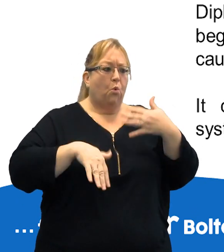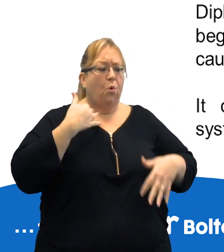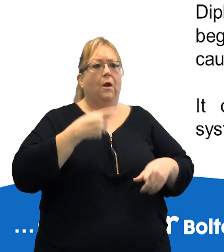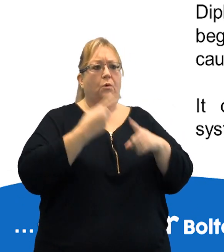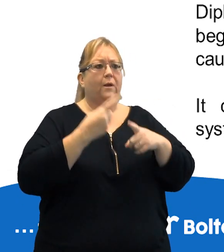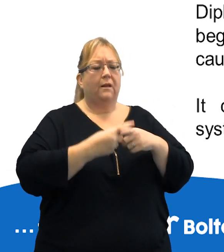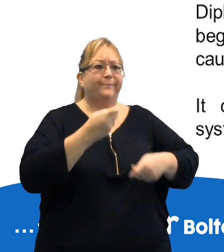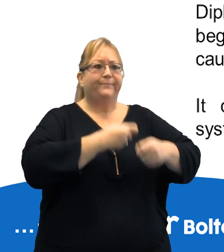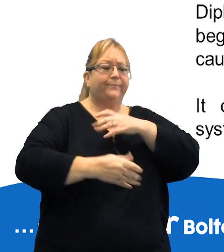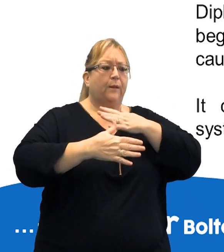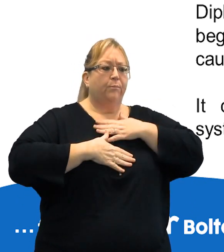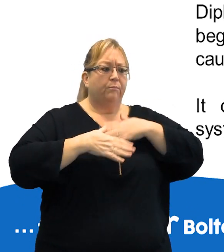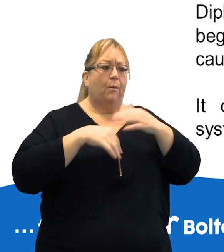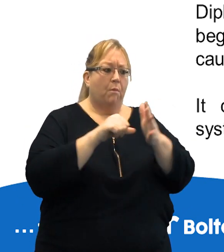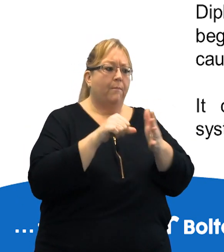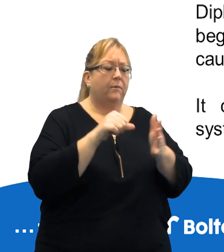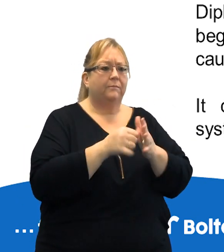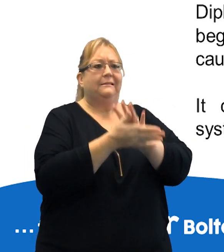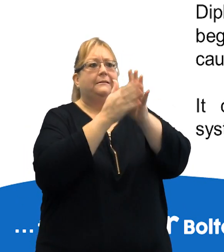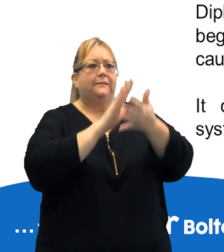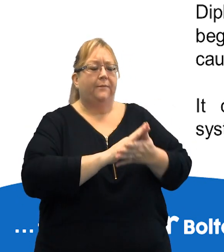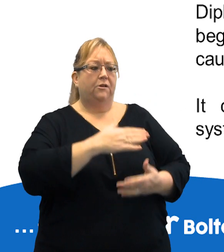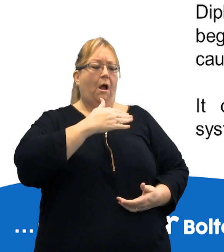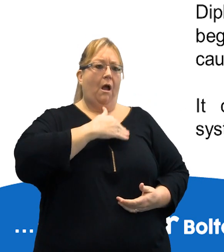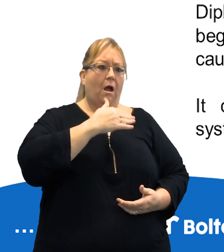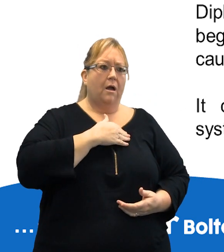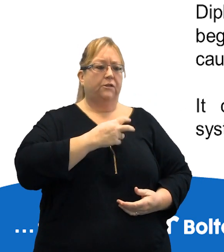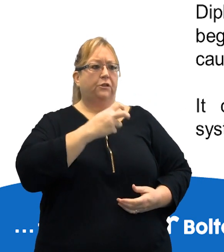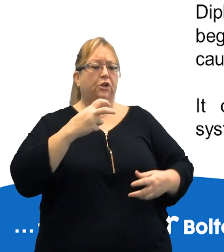It can damage the heart, nervous system and in serious cases it can kill.